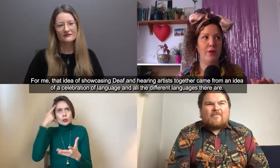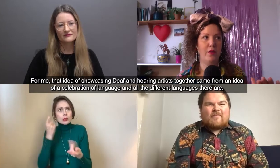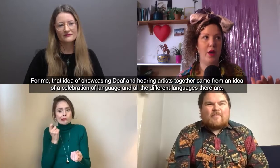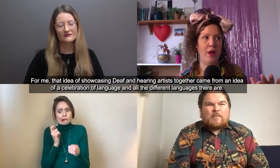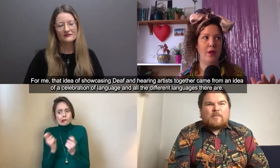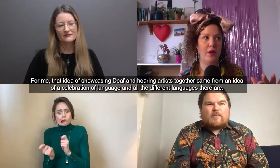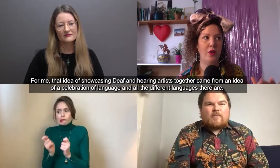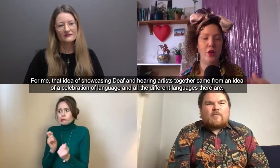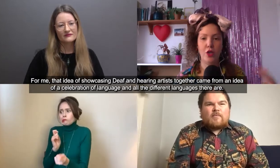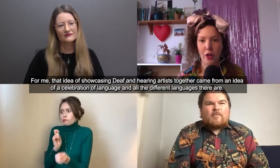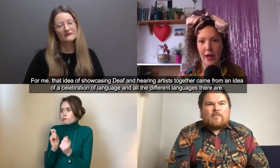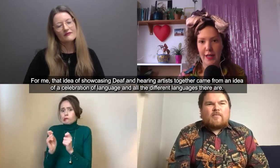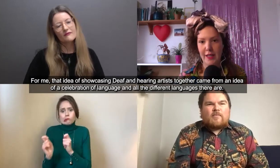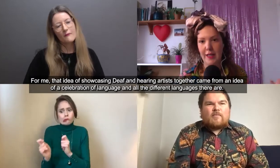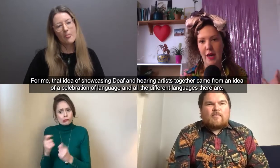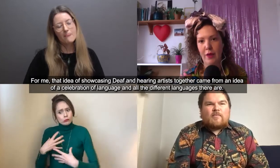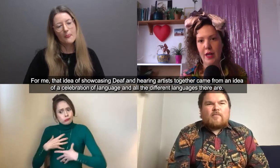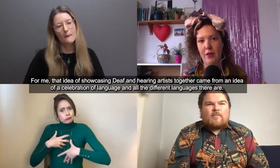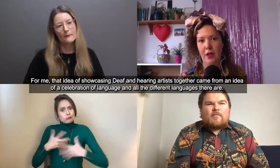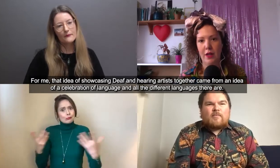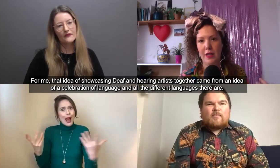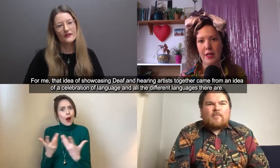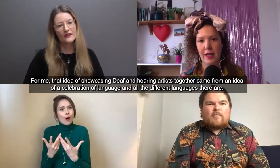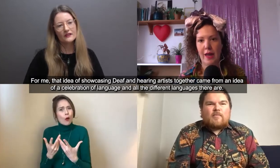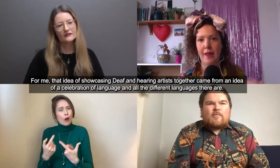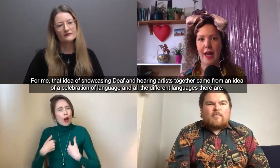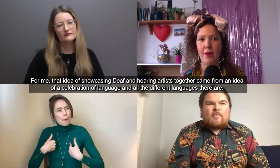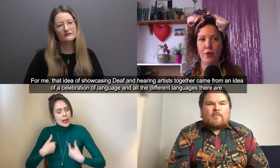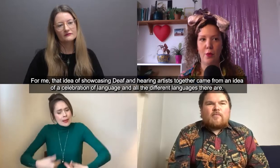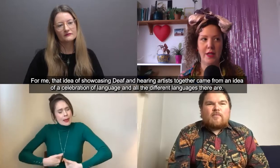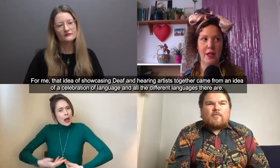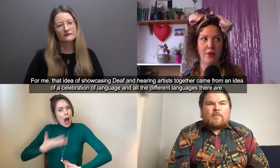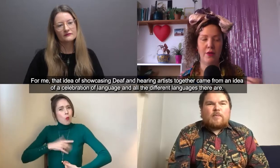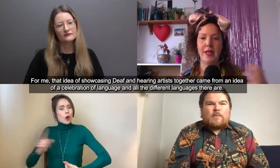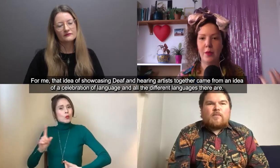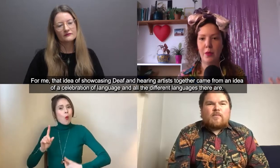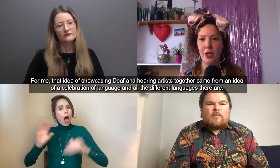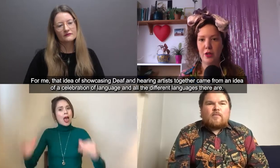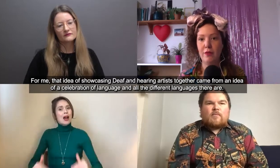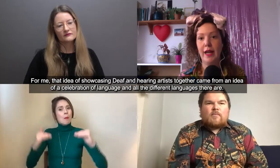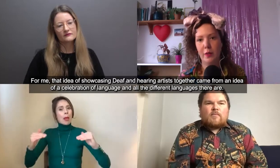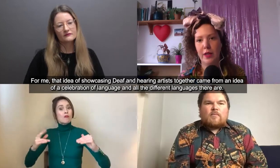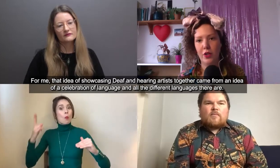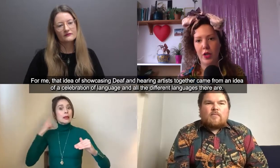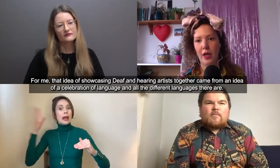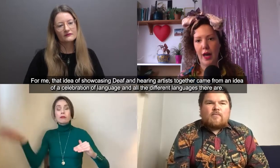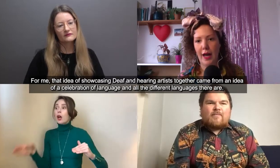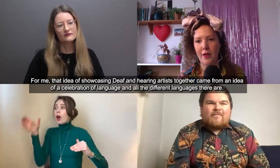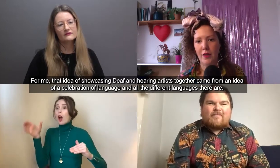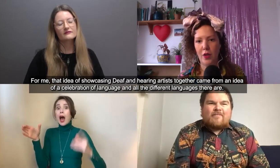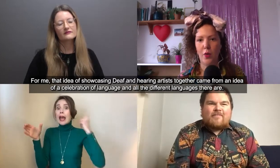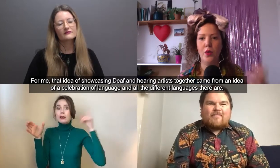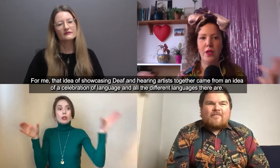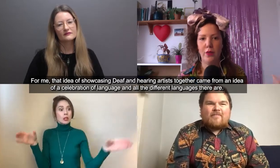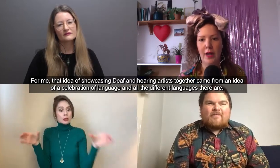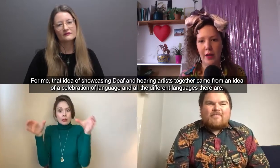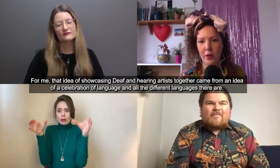you know showcasing deaf and hearing artists together came from idea of a celebration of language and you know all the different languages